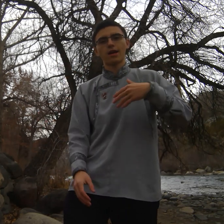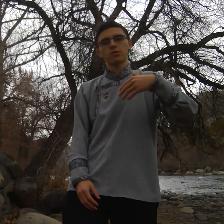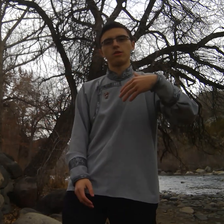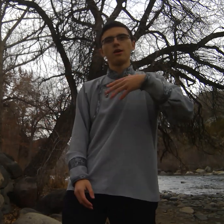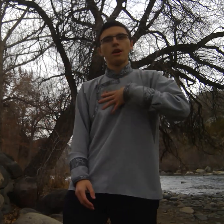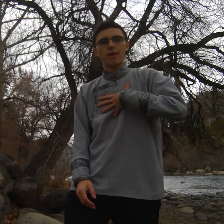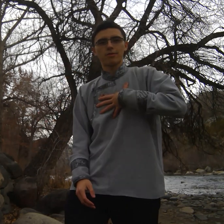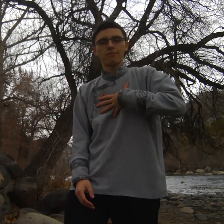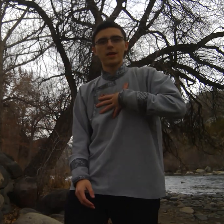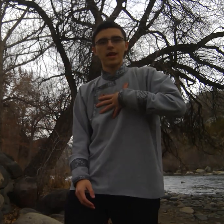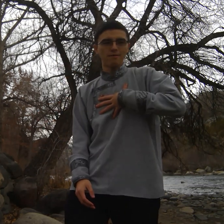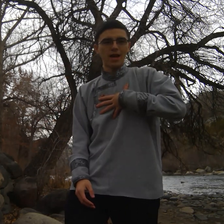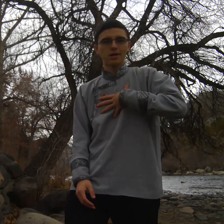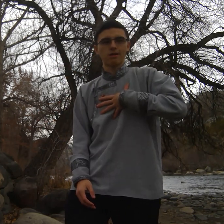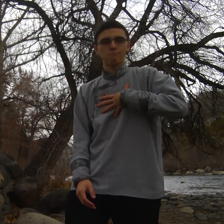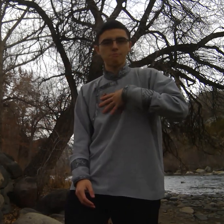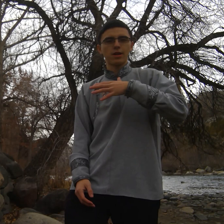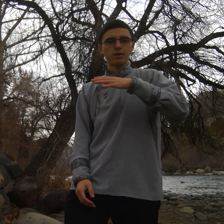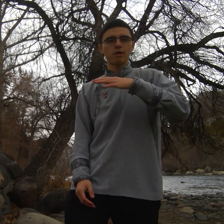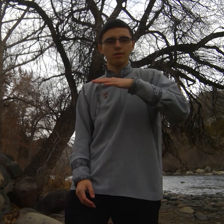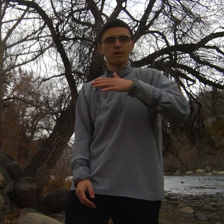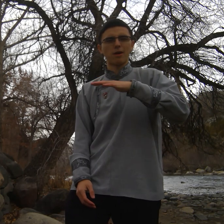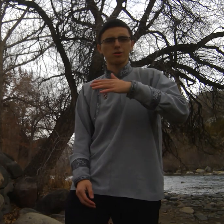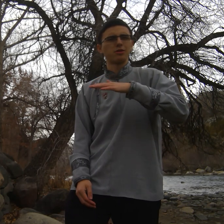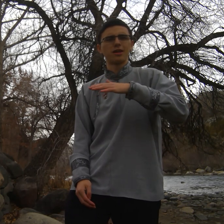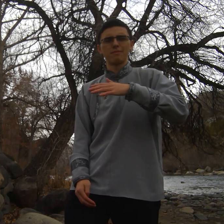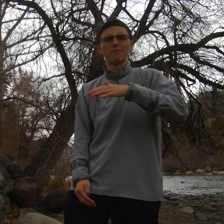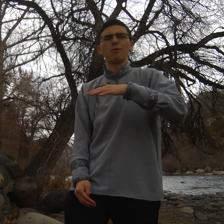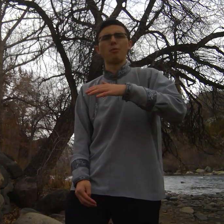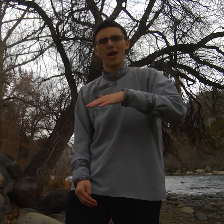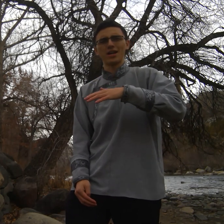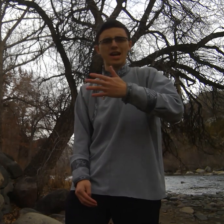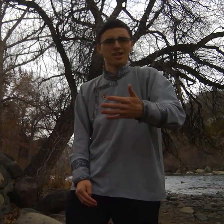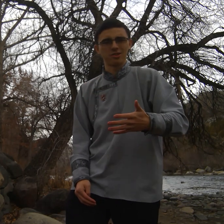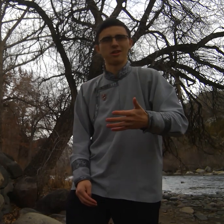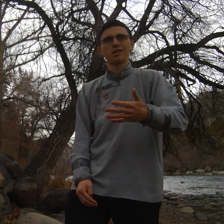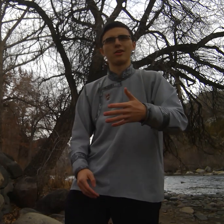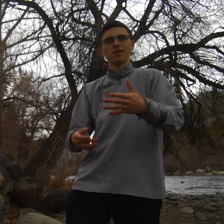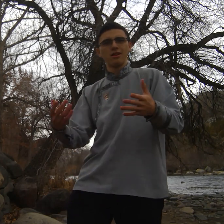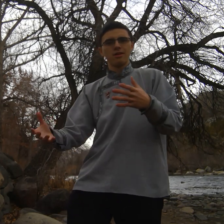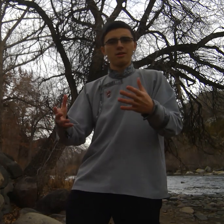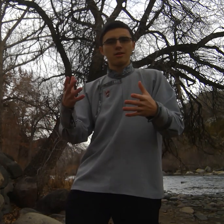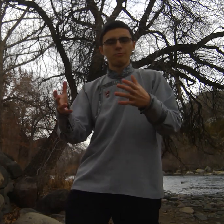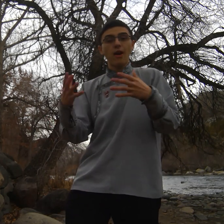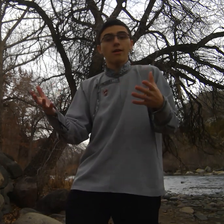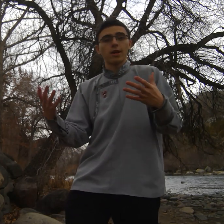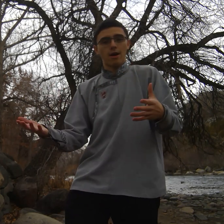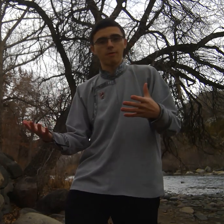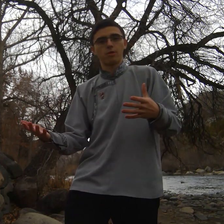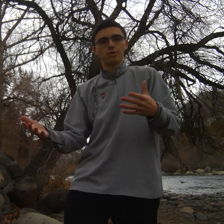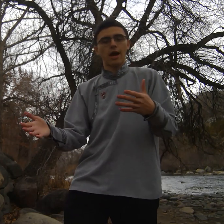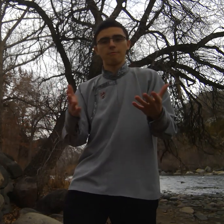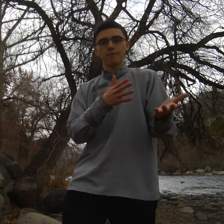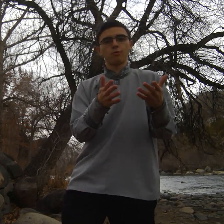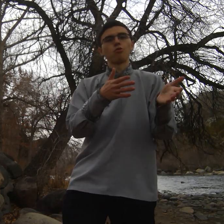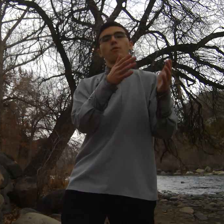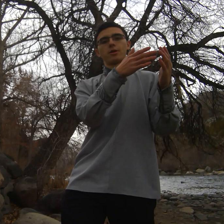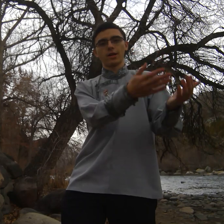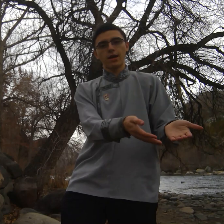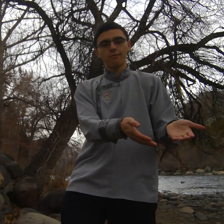actual amount of money I make is pretty close to the Mongolian minimum wage actually so it's very comparable to how people normally live